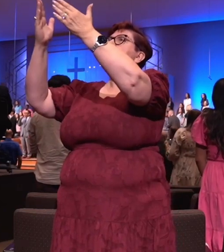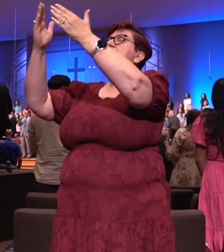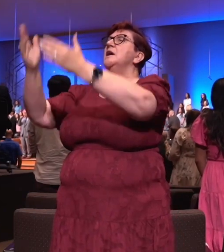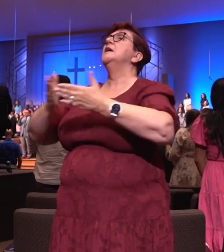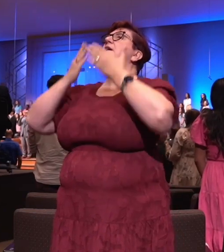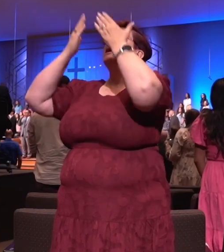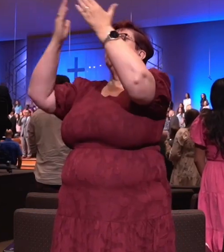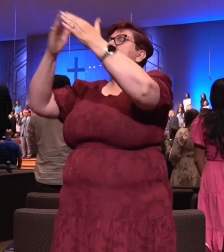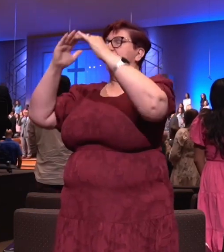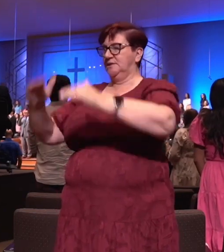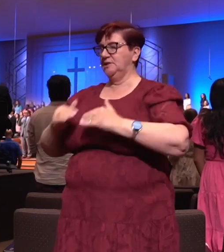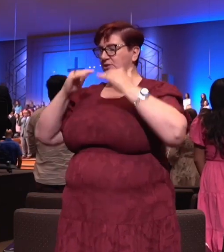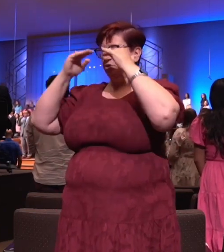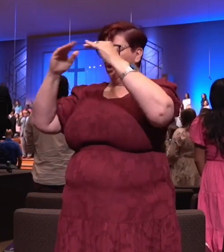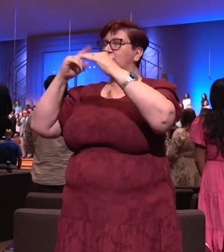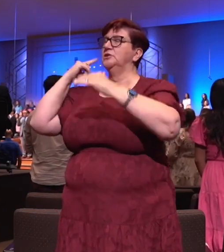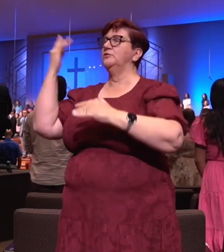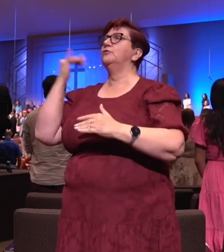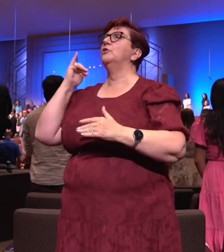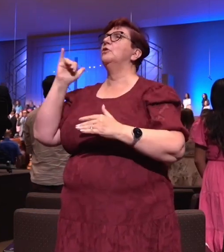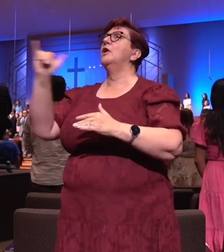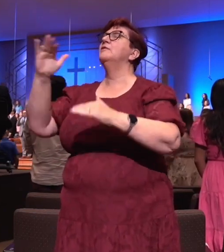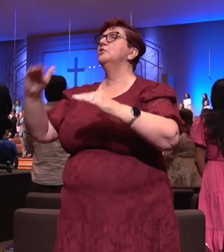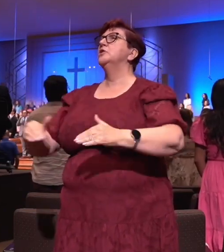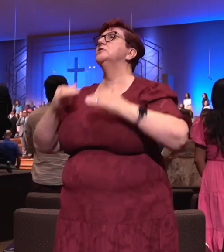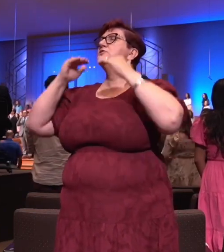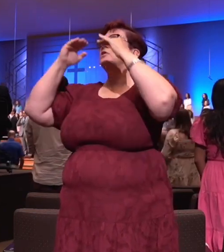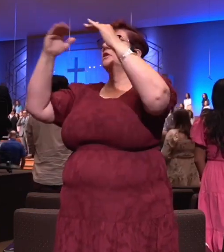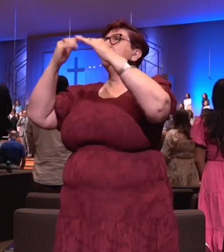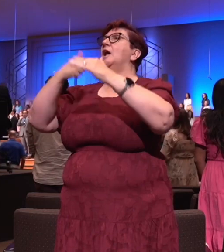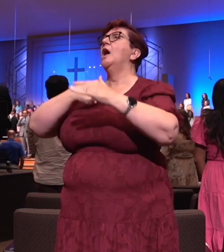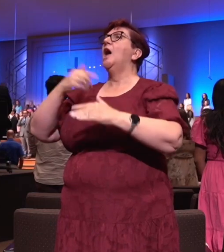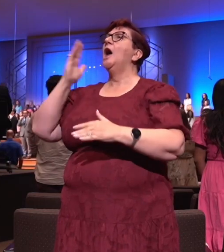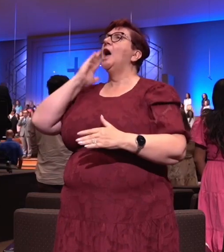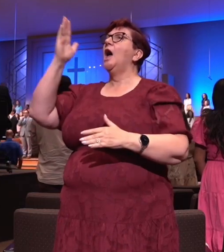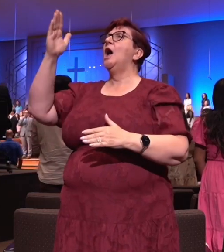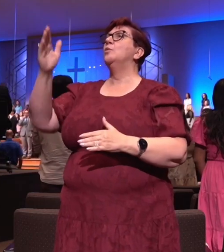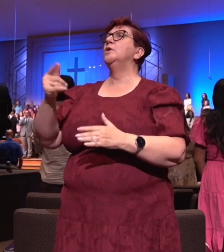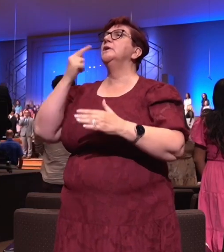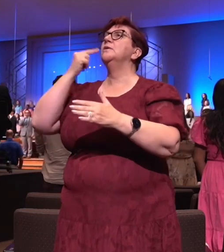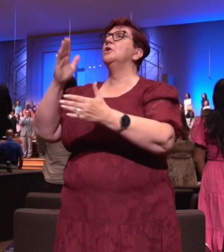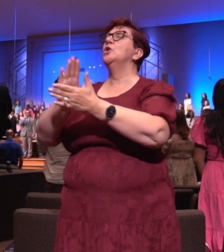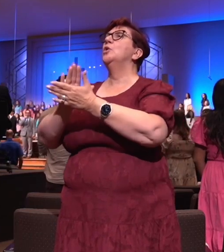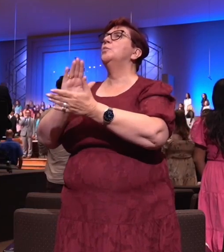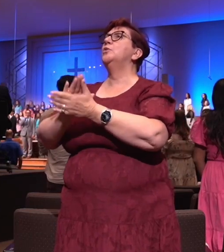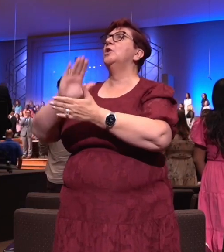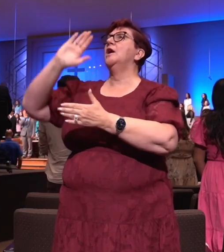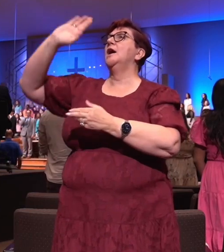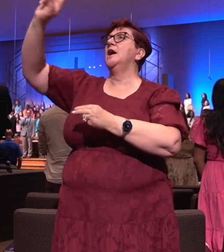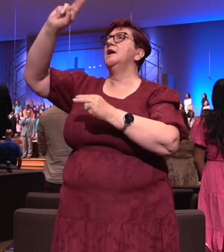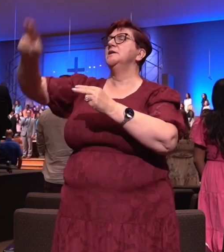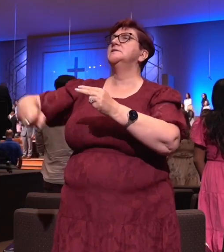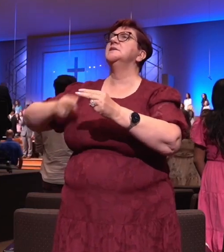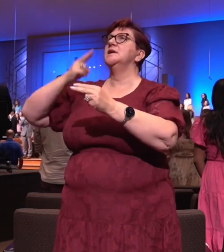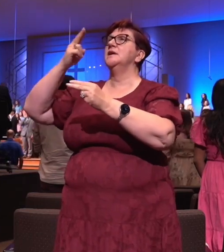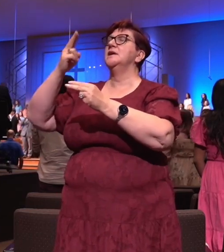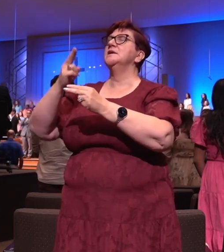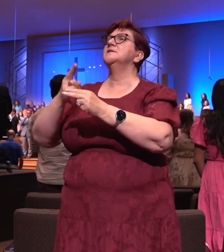He is exalted, forever exalted, and I will praise His